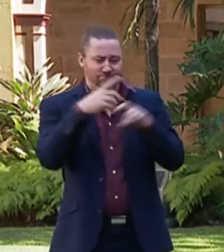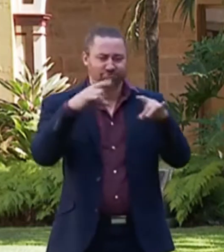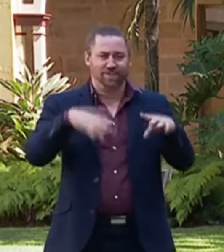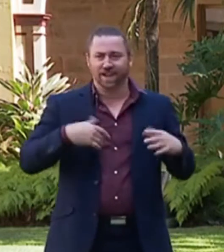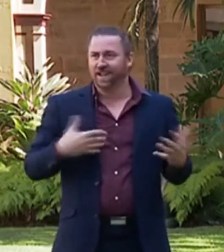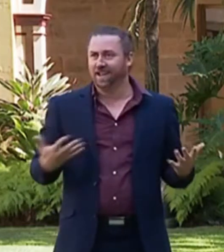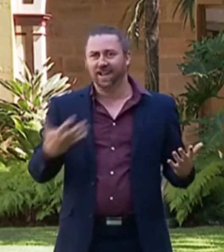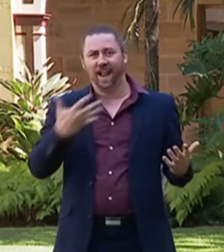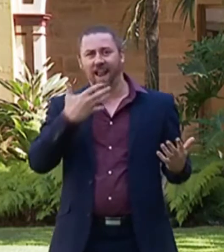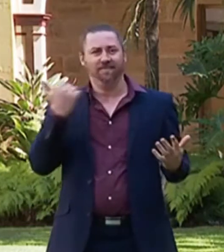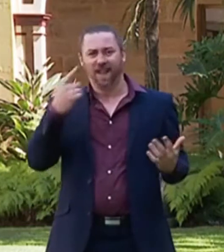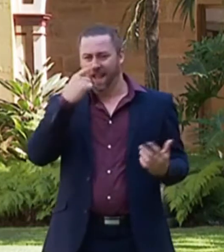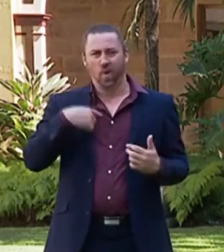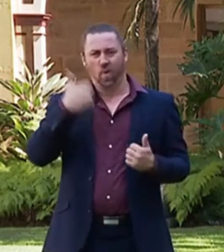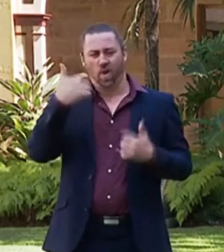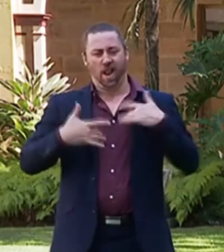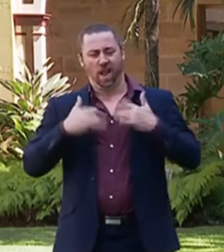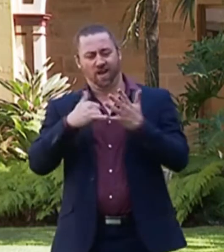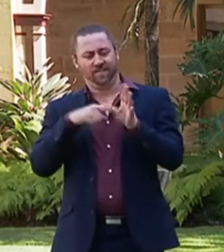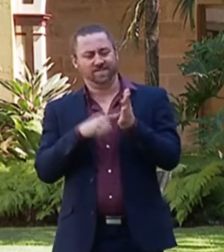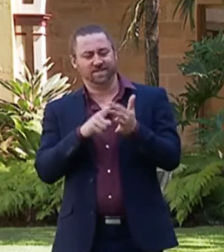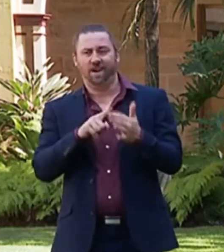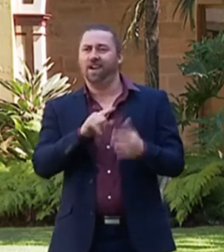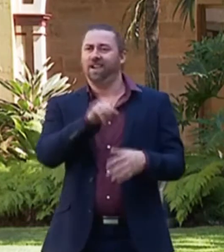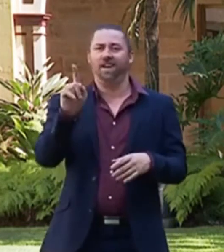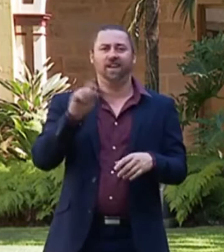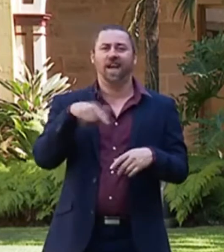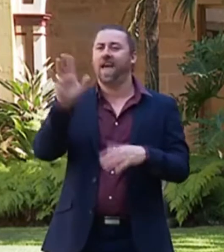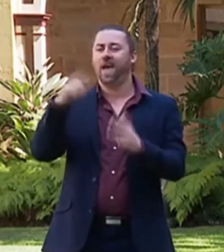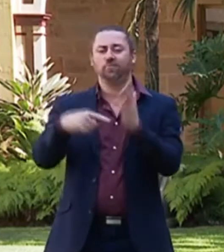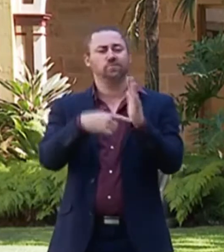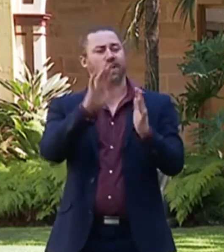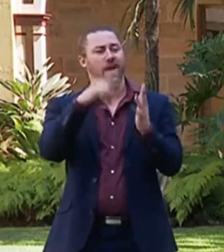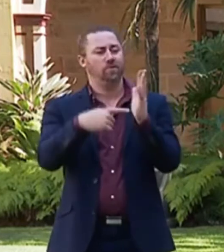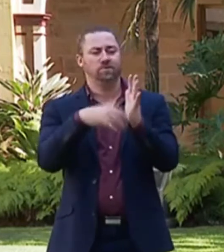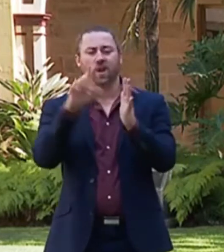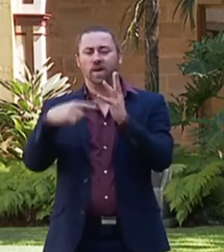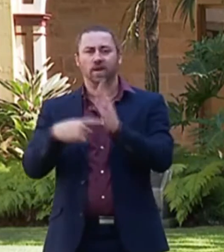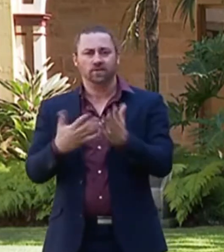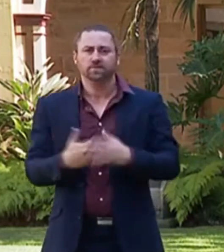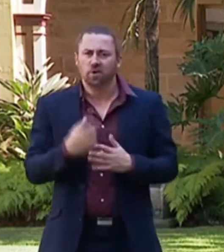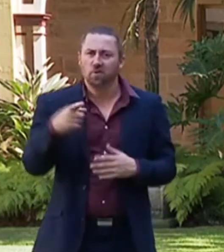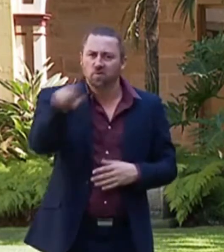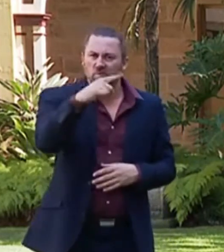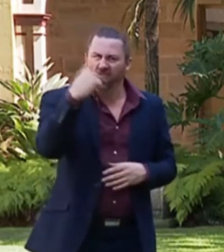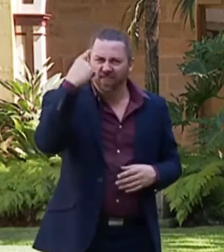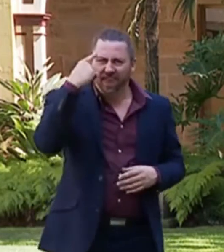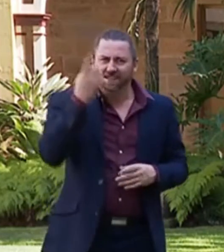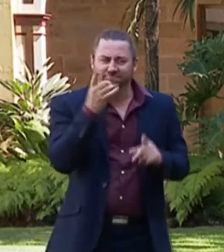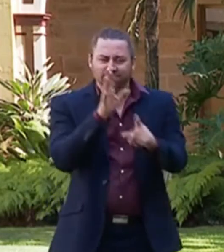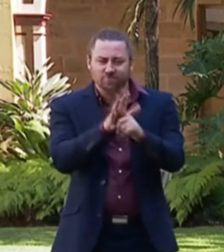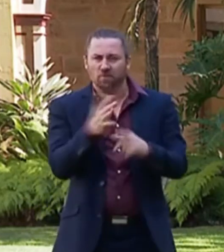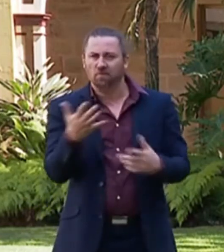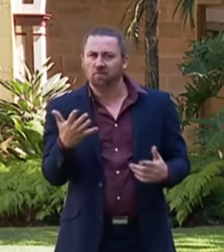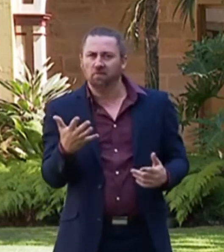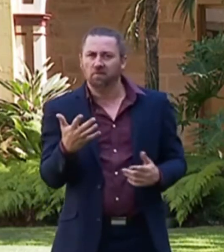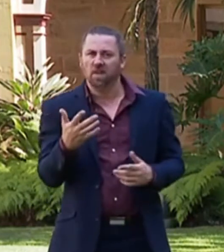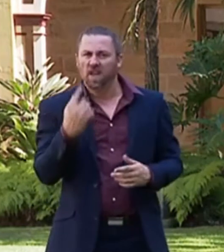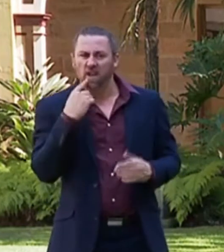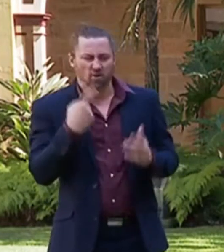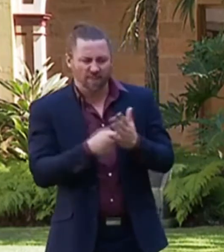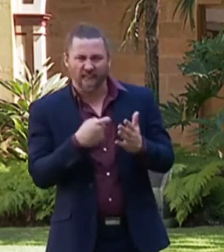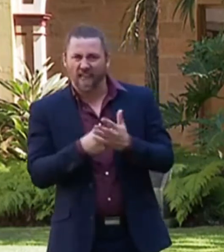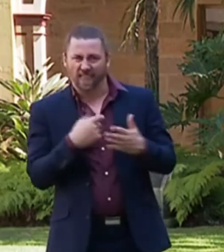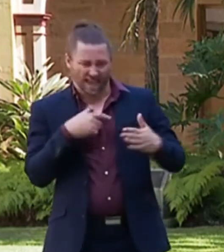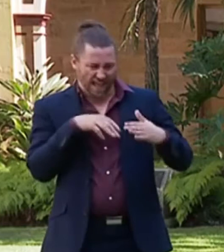lives outdoors. So I would strongly recommend to everyone think about whether you can have your gathering or your